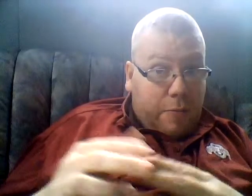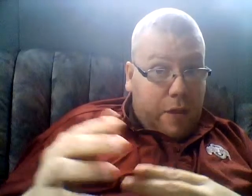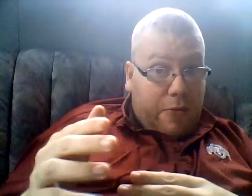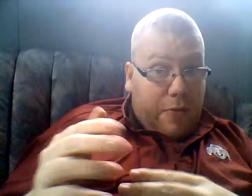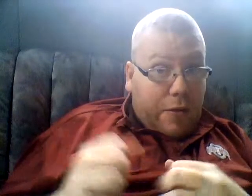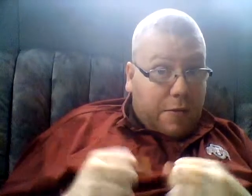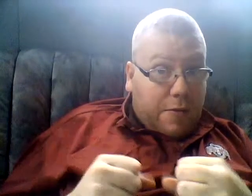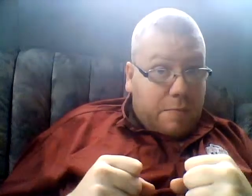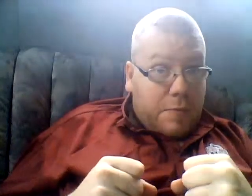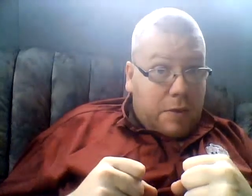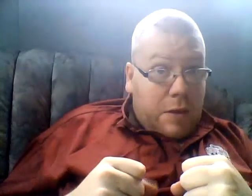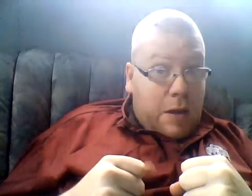pedophiles.